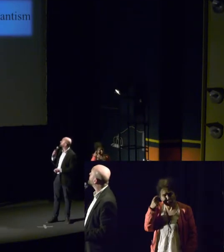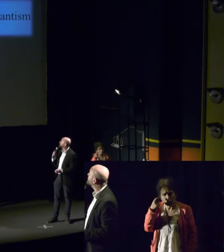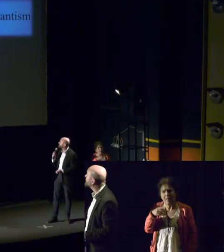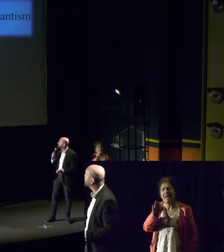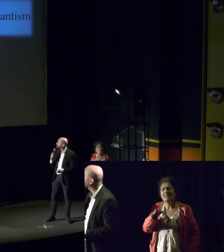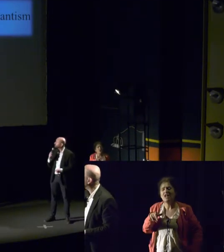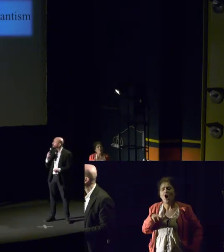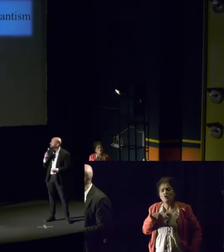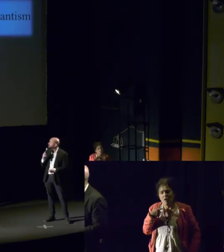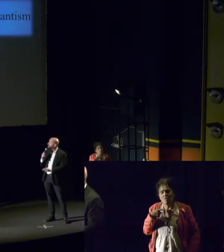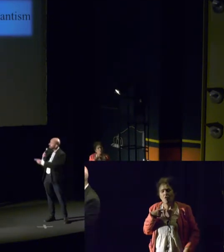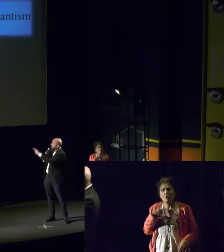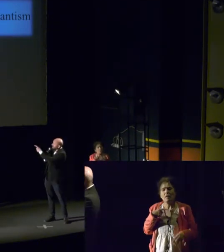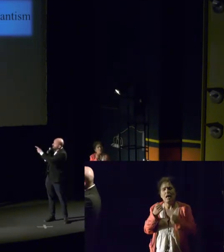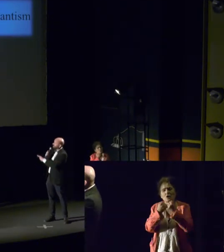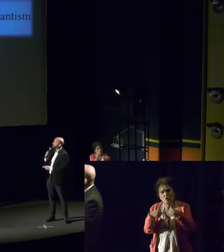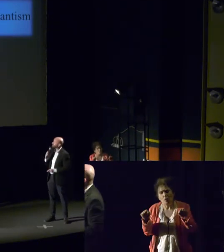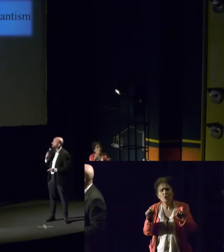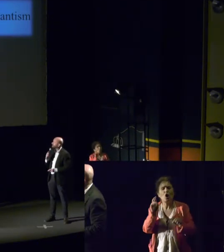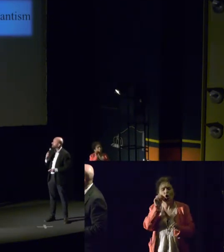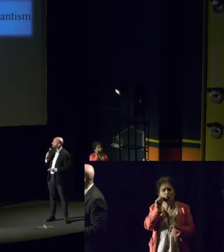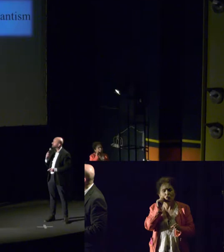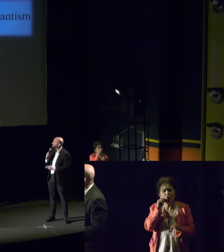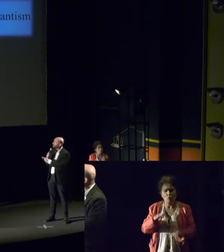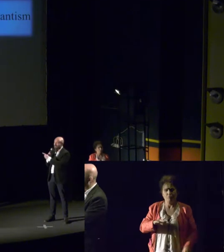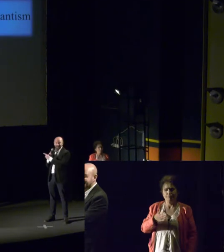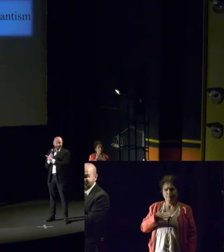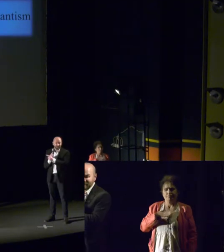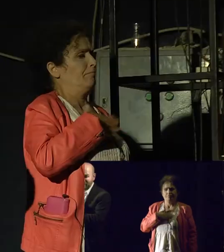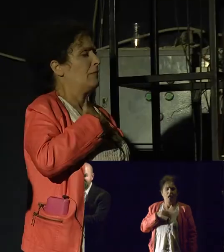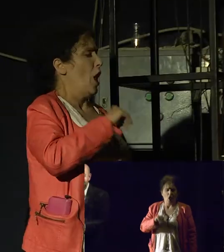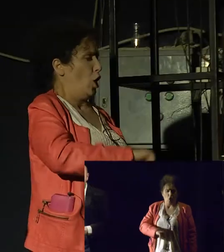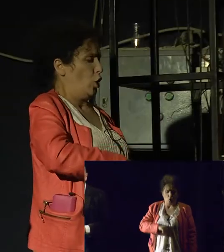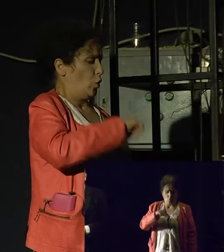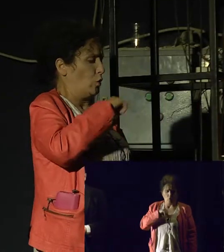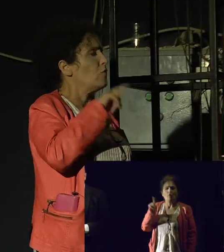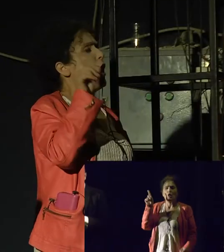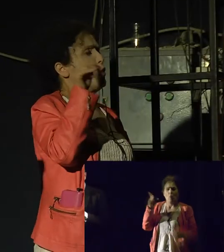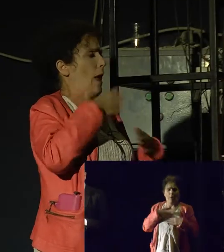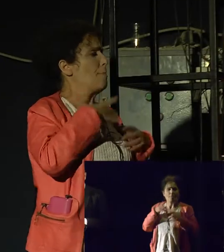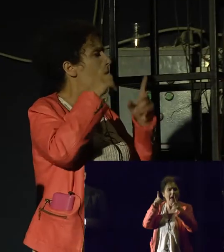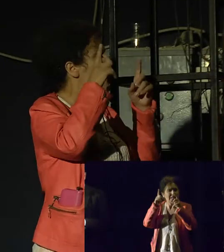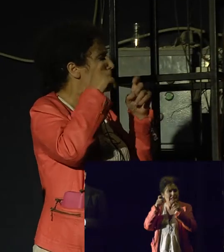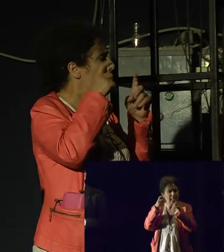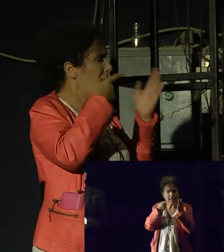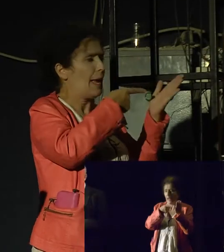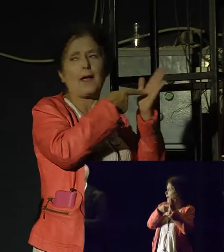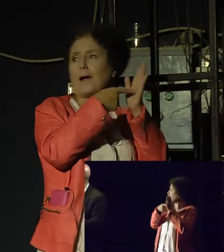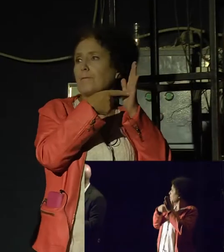add some of the traditionalist Protestants. And here's a picture that you may recall. Pope